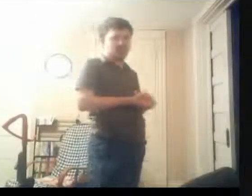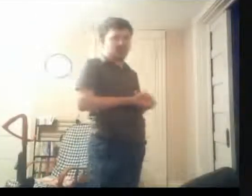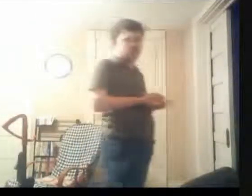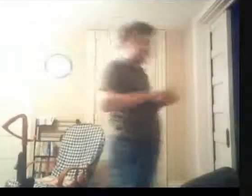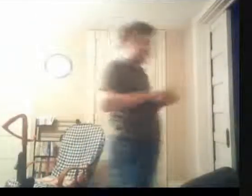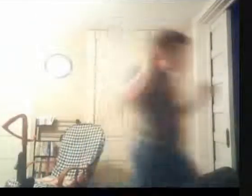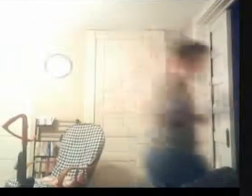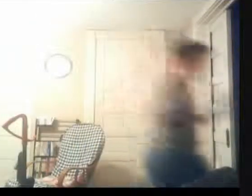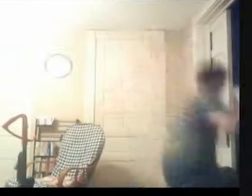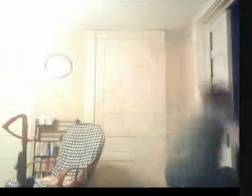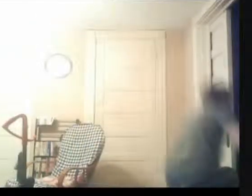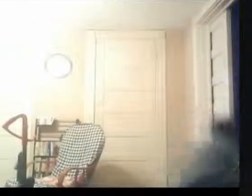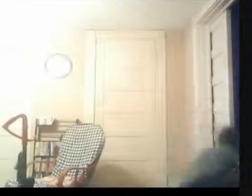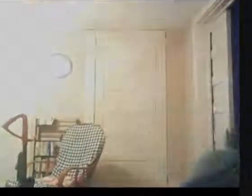I'm dying again!